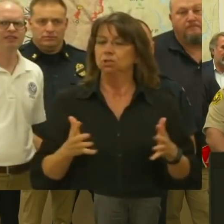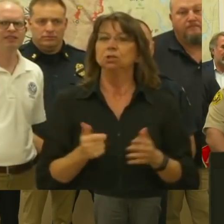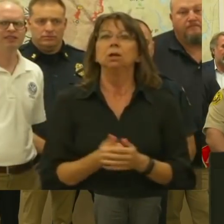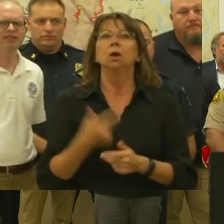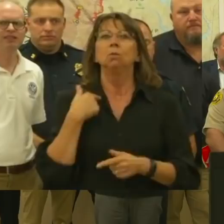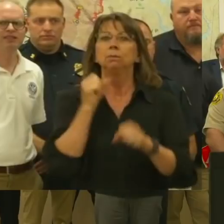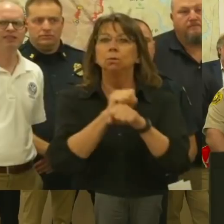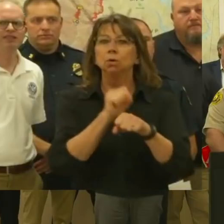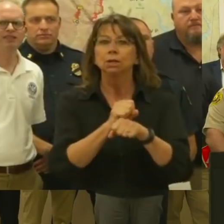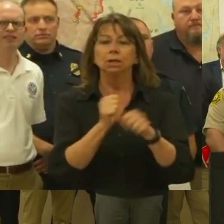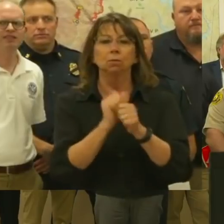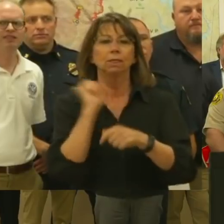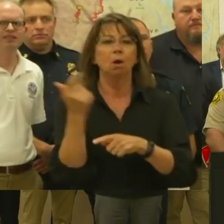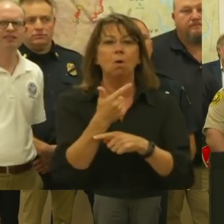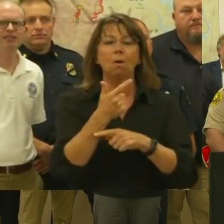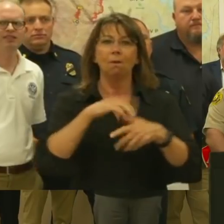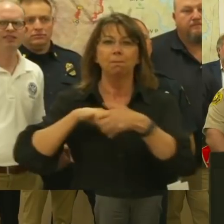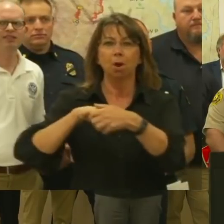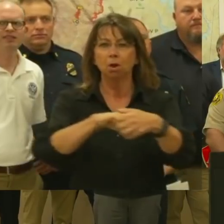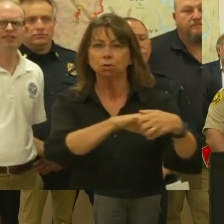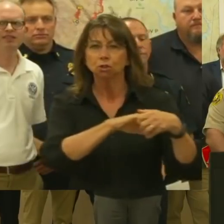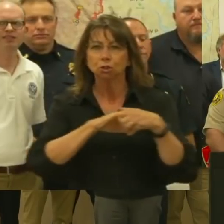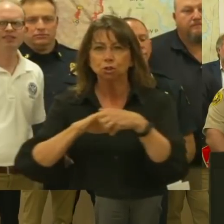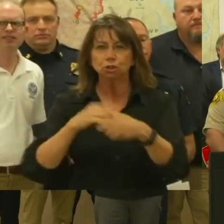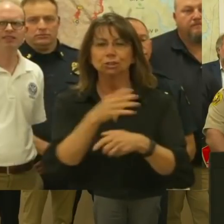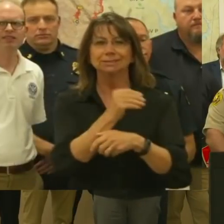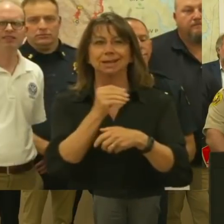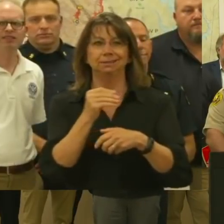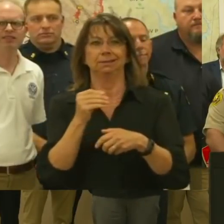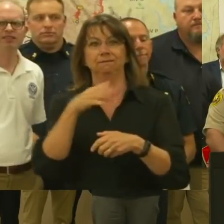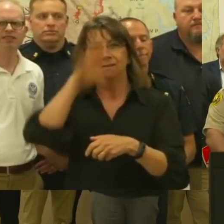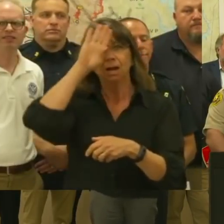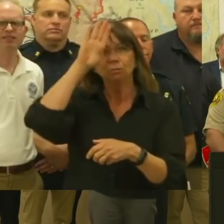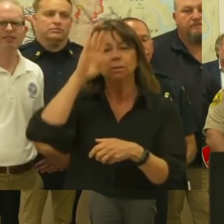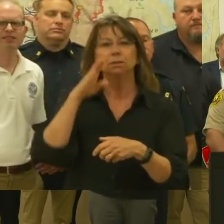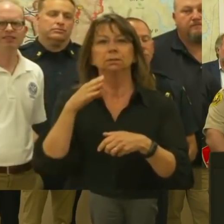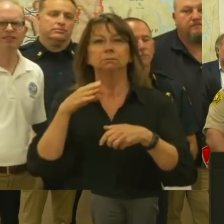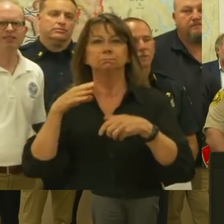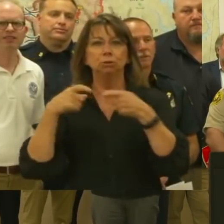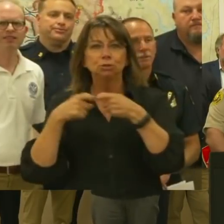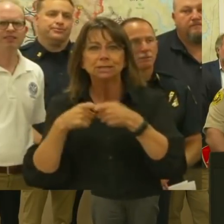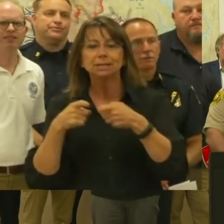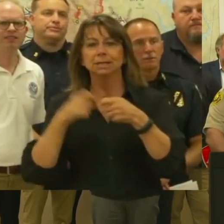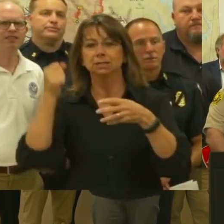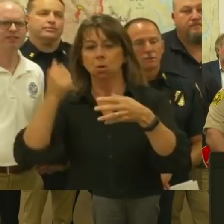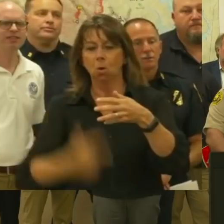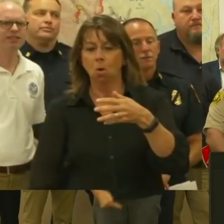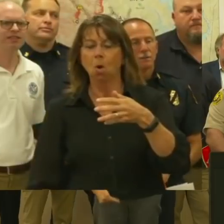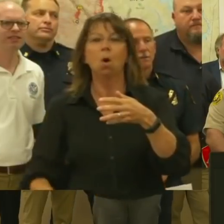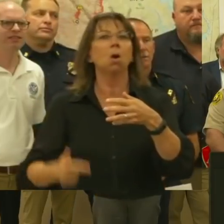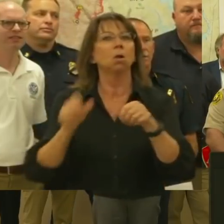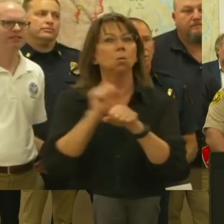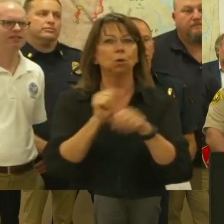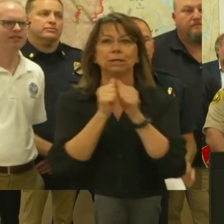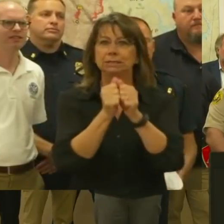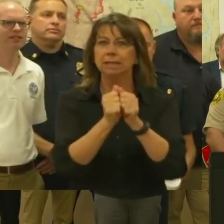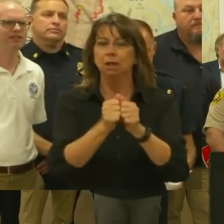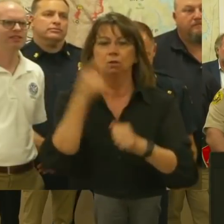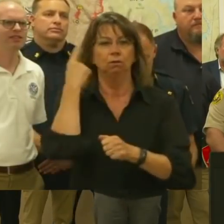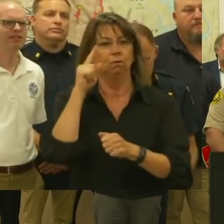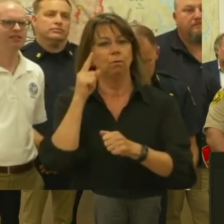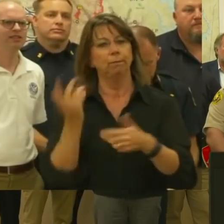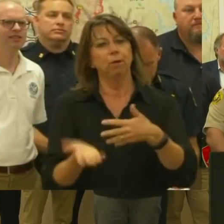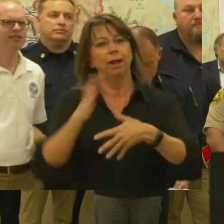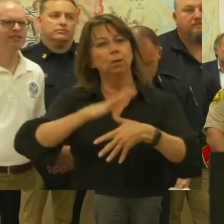with our fire partners and the utility partners. Safety is first and foremost, not only for the folks working in those areas, but